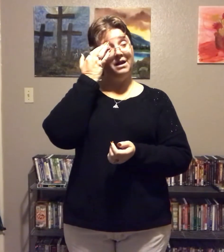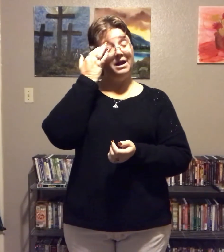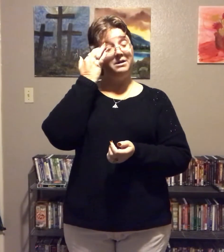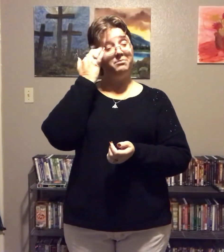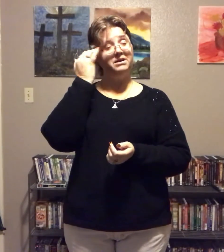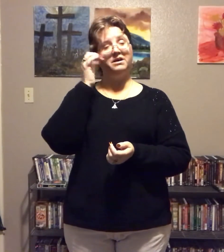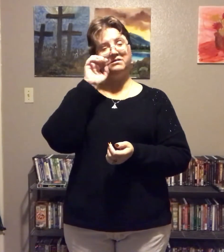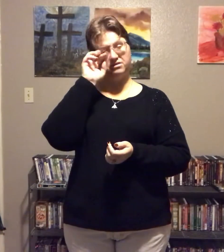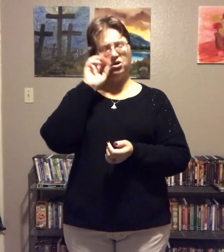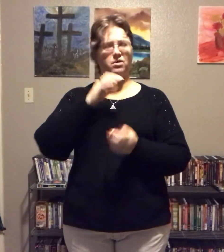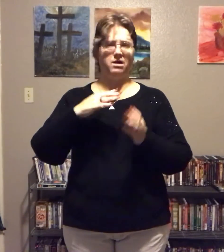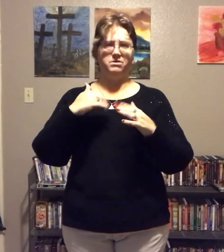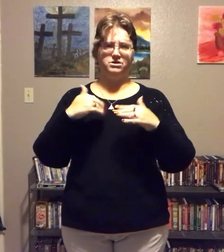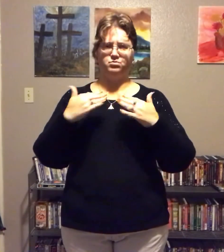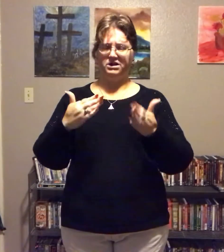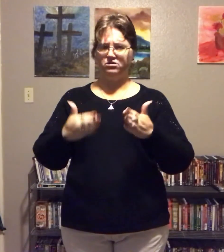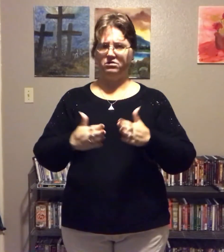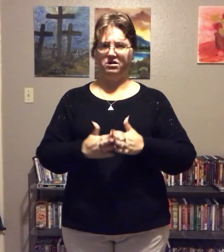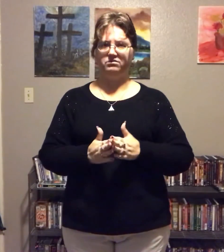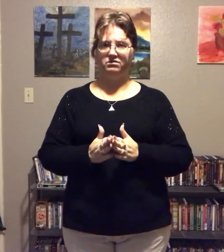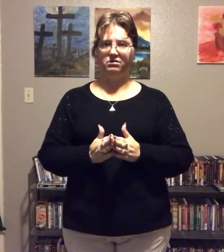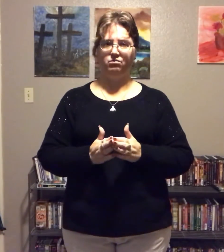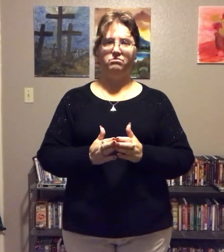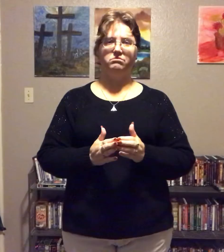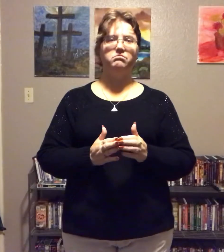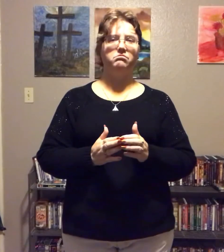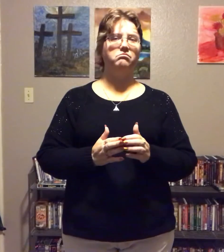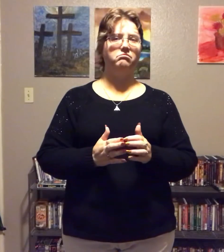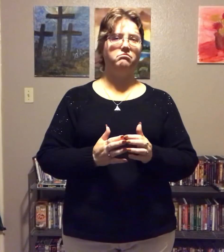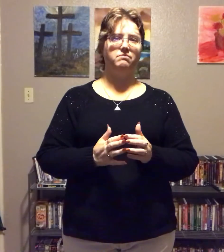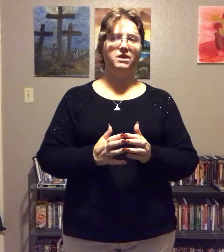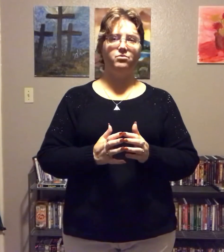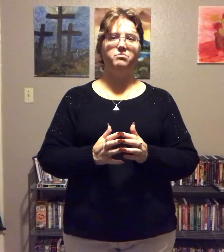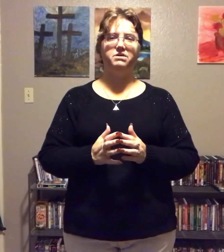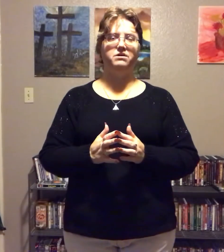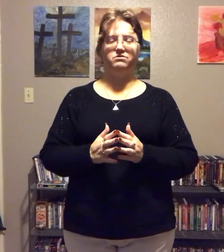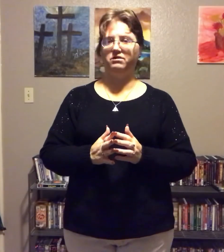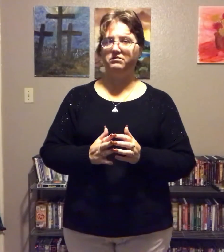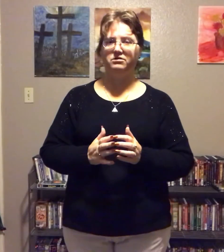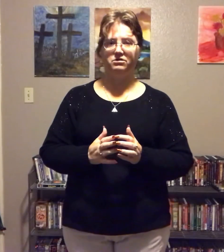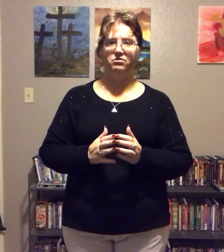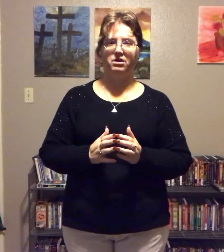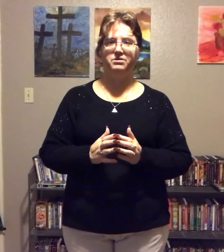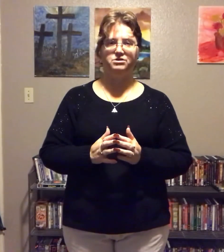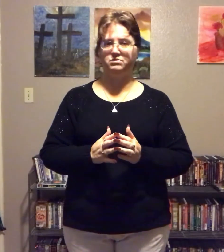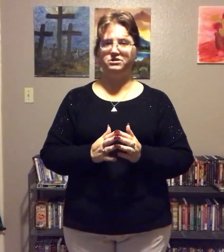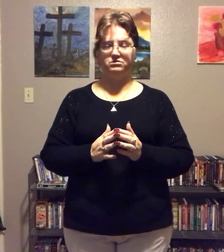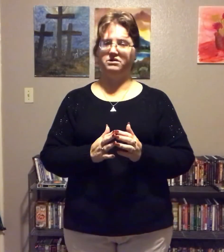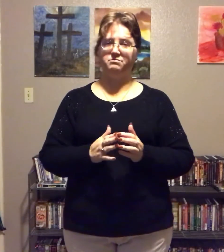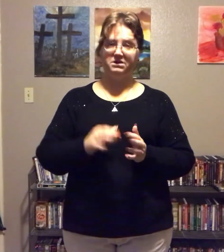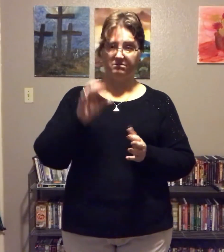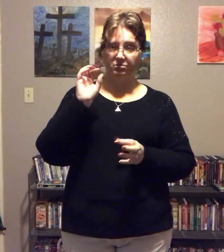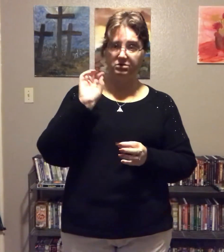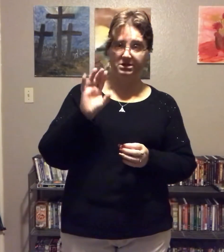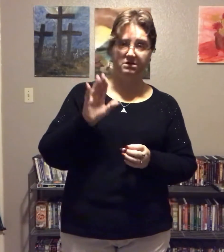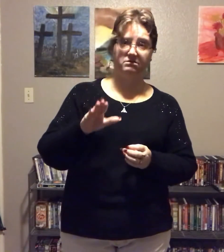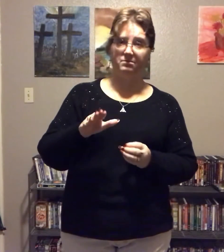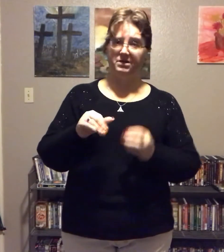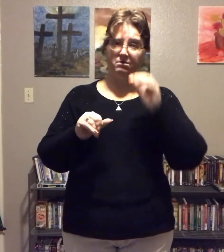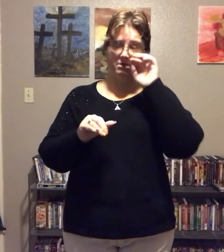And it would be nice to know how much weight you lost, too. That would be interesting to know how much weight you lost. Because I'm going to tell you something. No